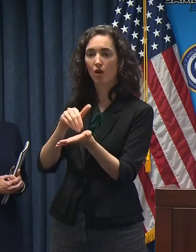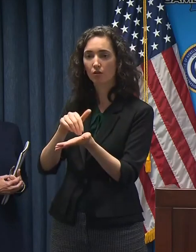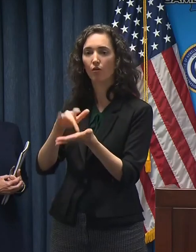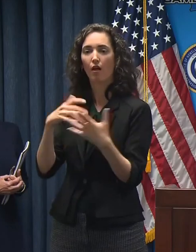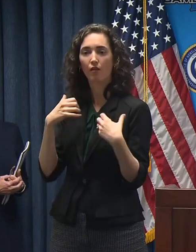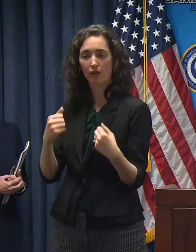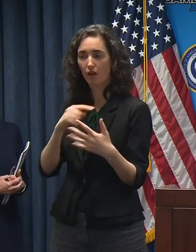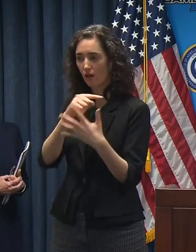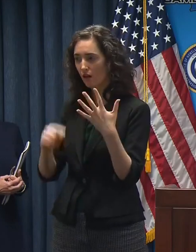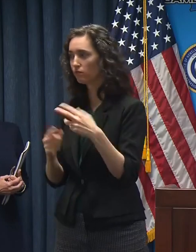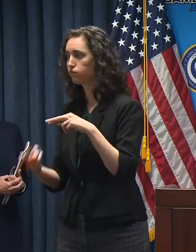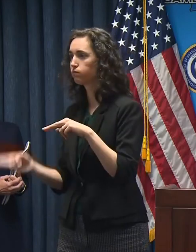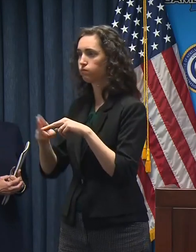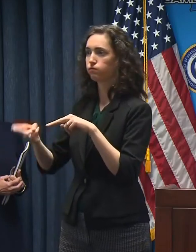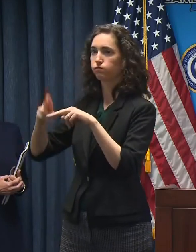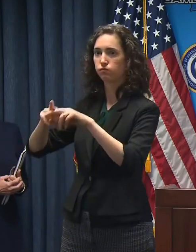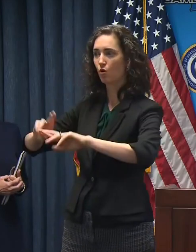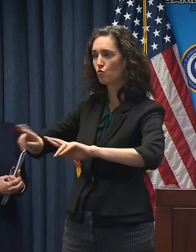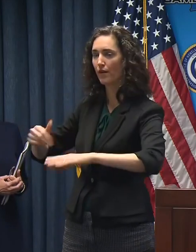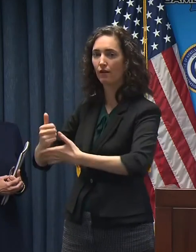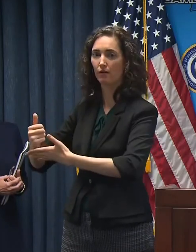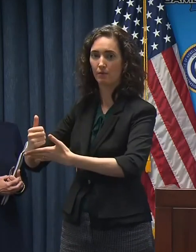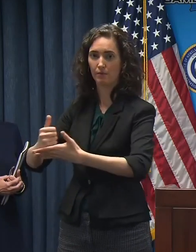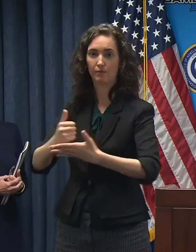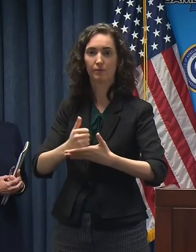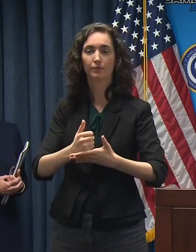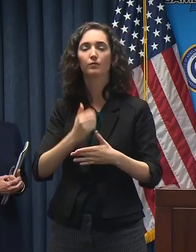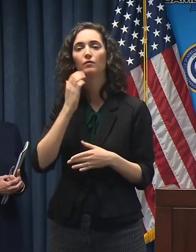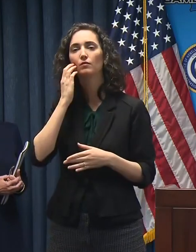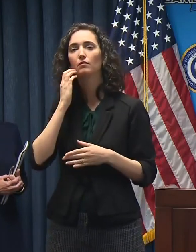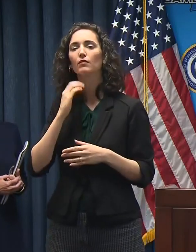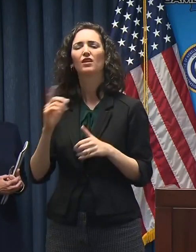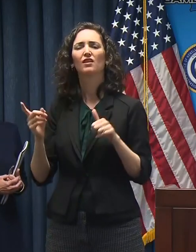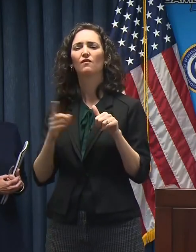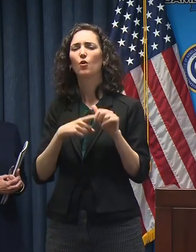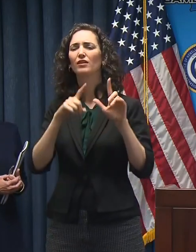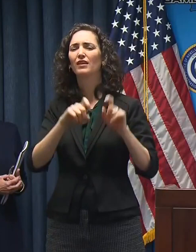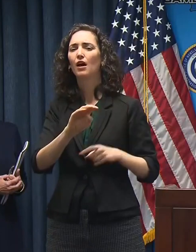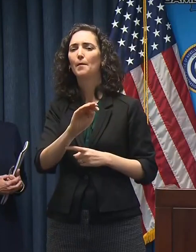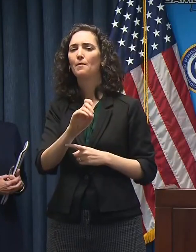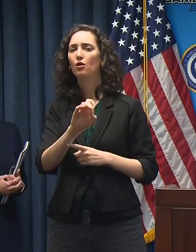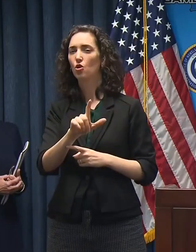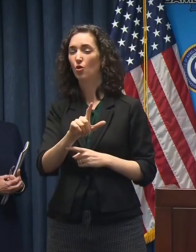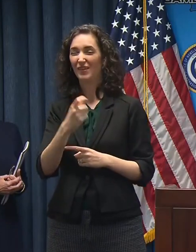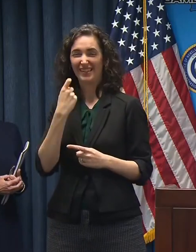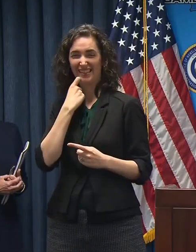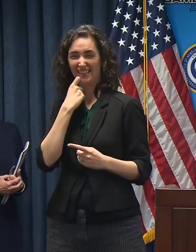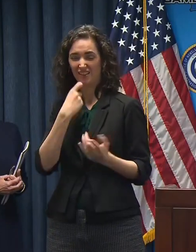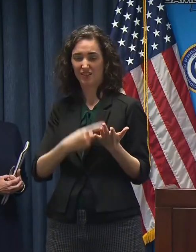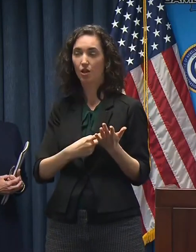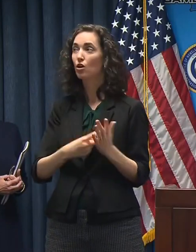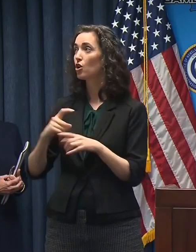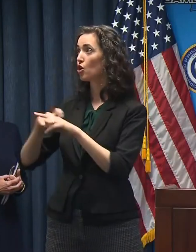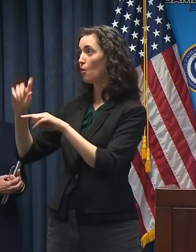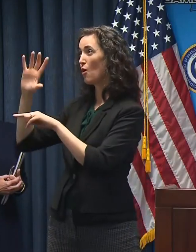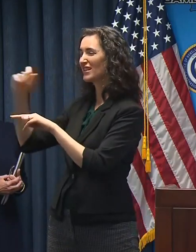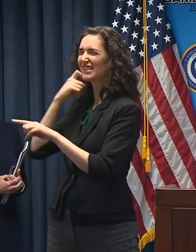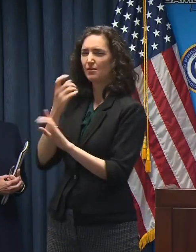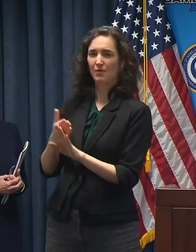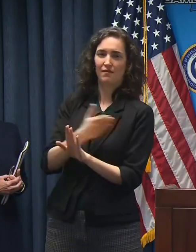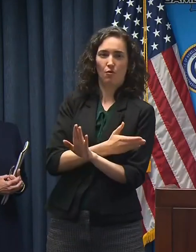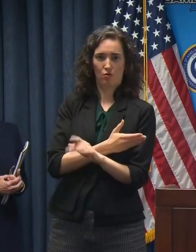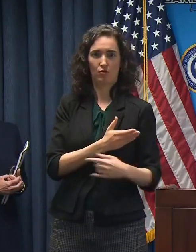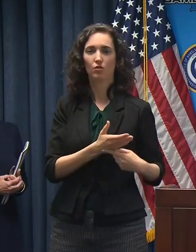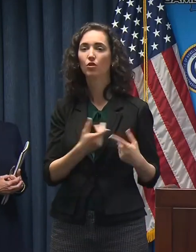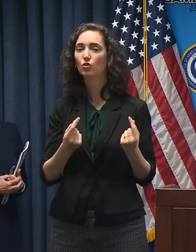Based on the first models that we ran that I was able to take a look at just before our call with the president, we were